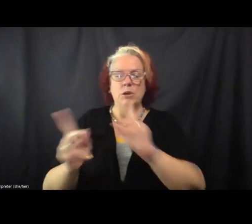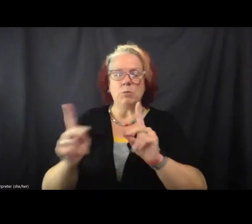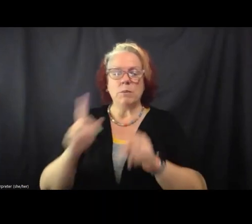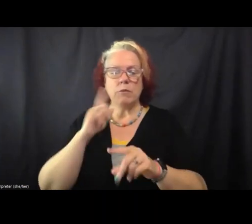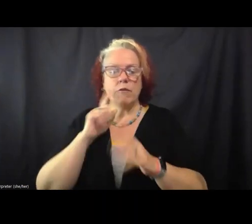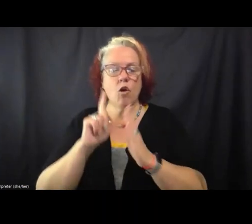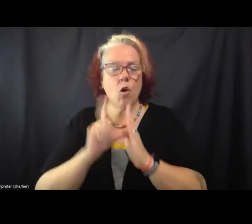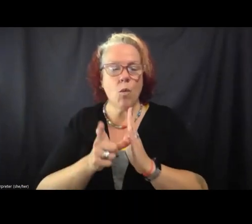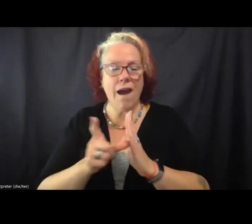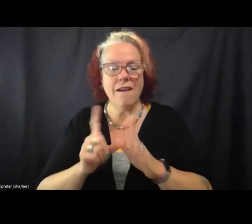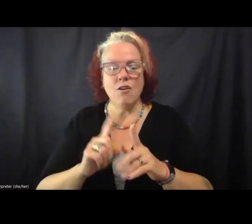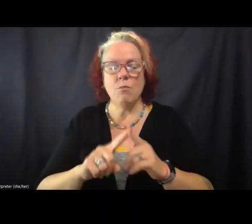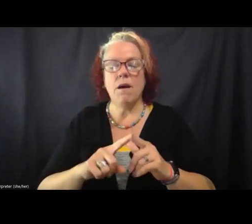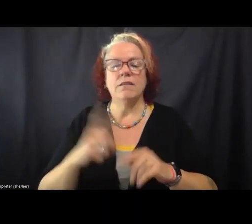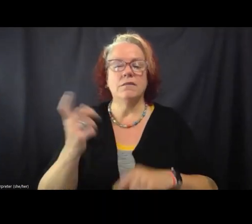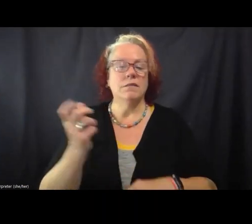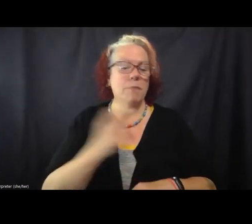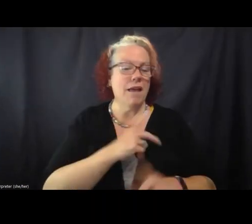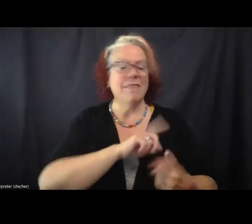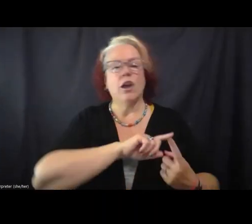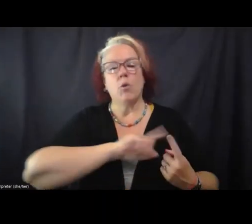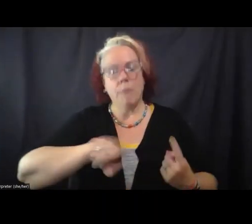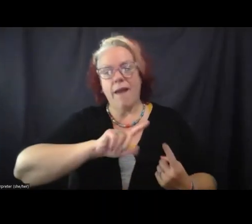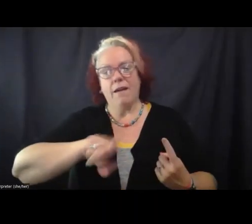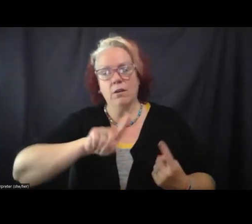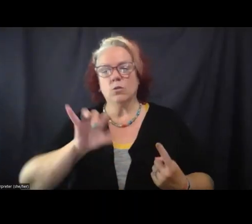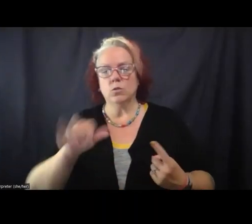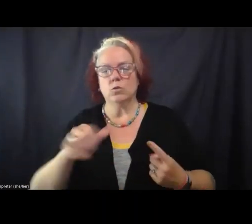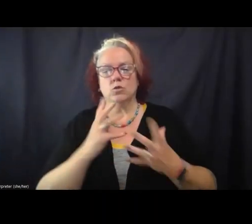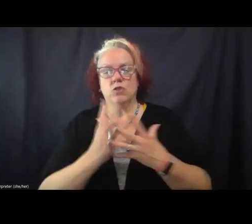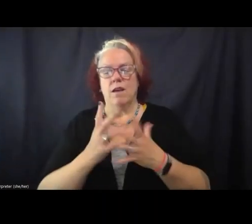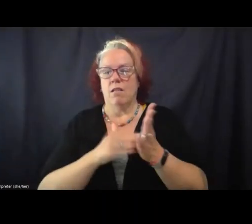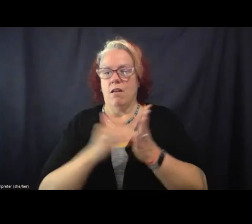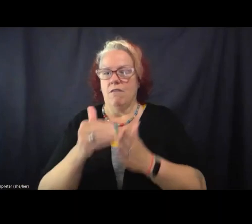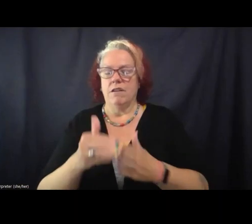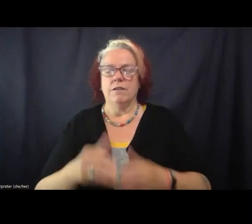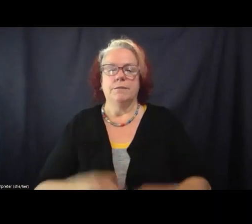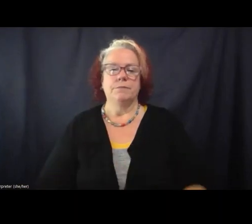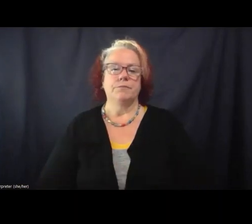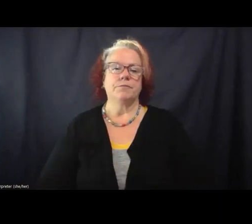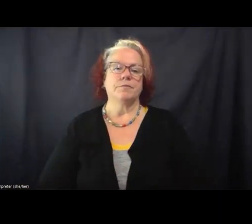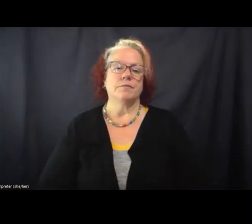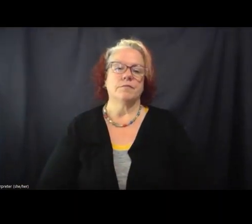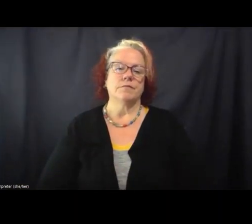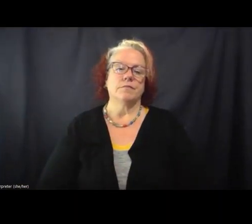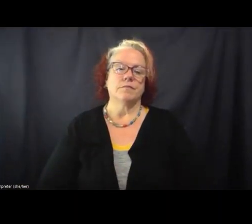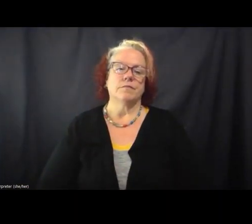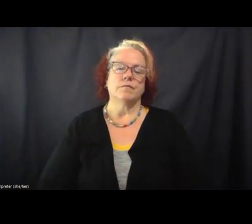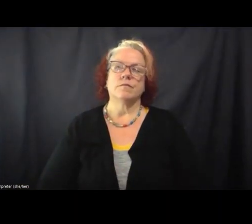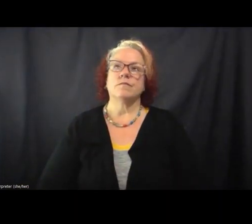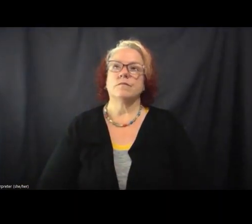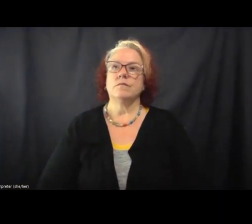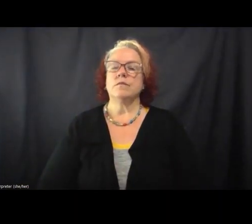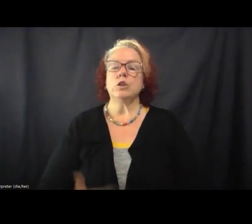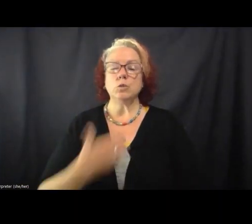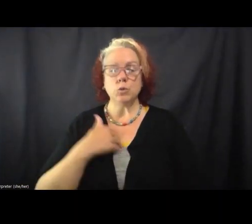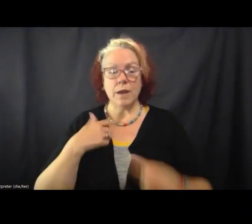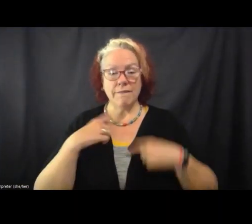coming back. And when we have conversations with people who are concerned,